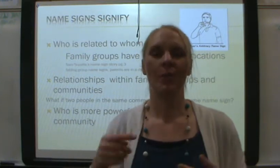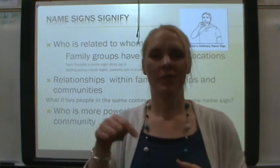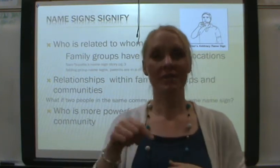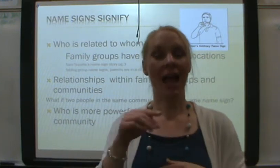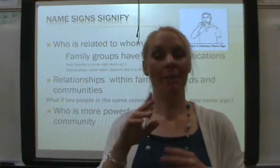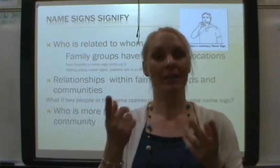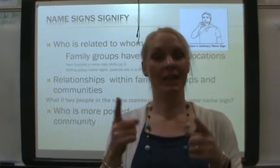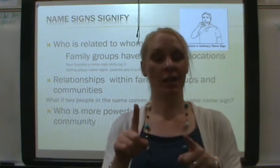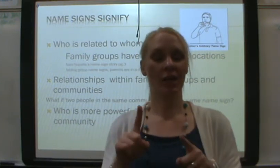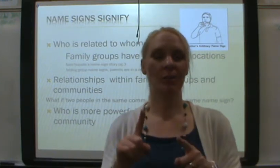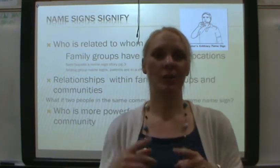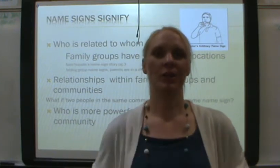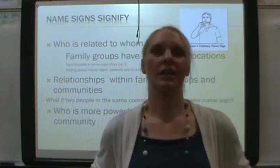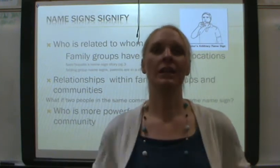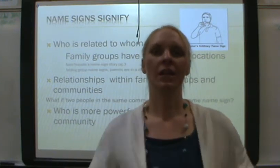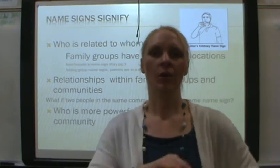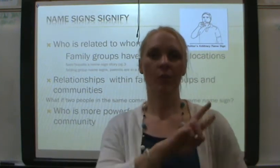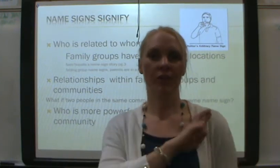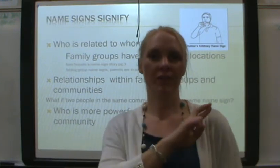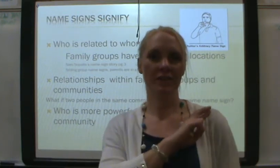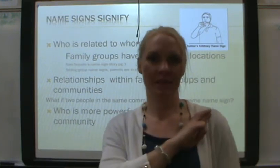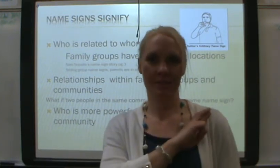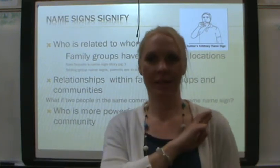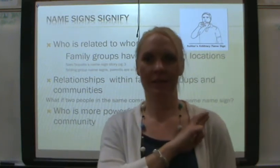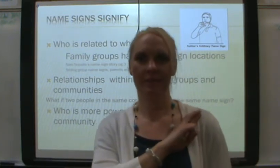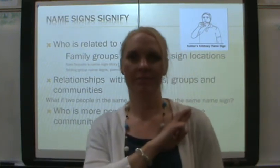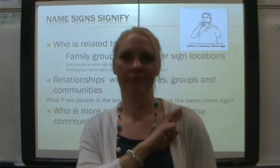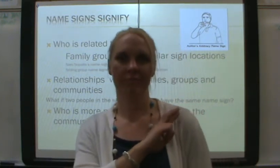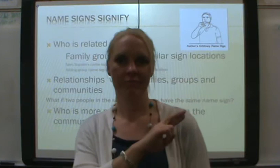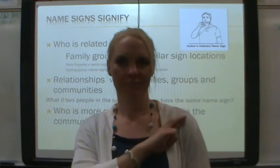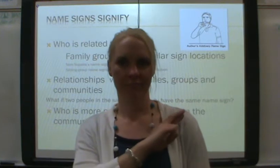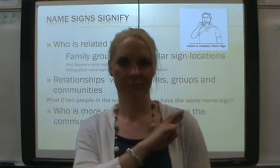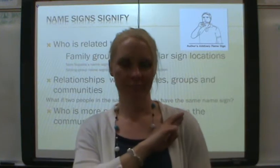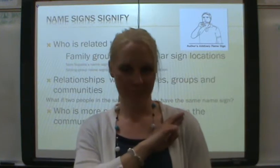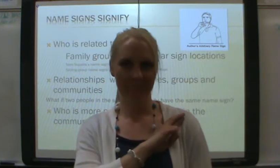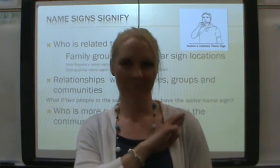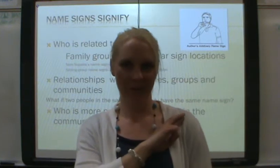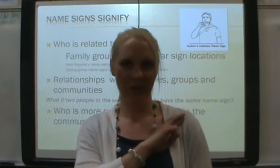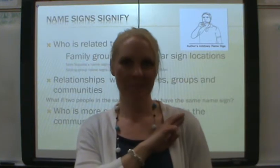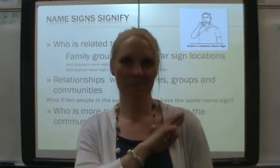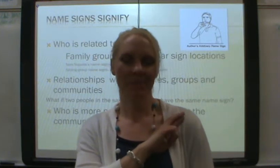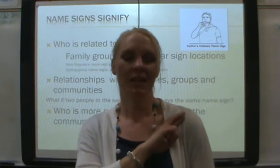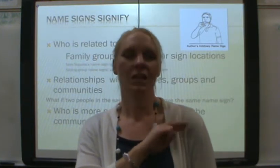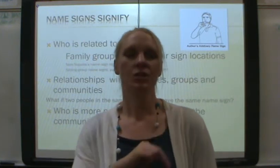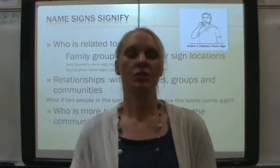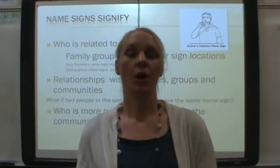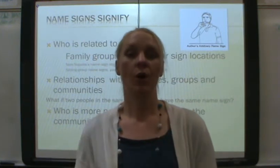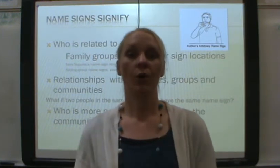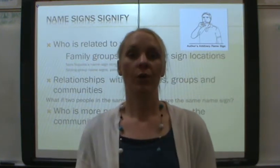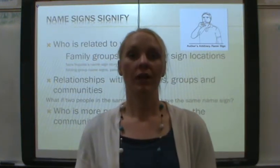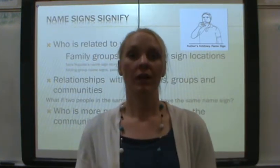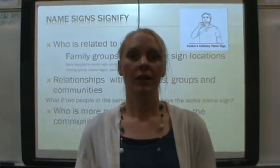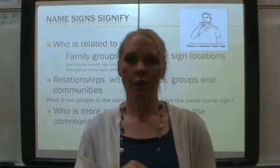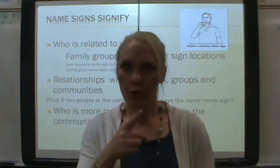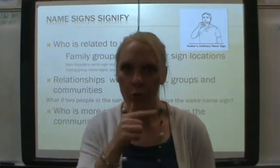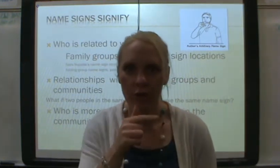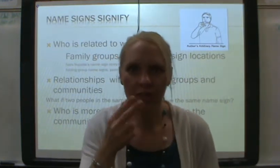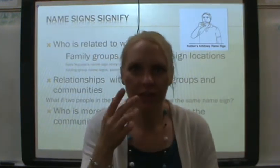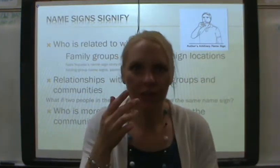this happened in our community with this name sign. Alright? So, who do you think